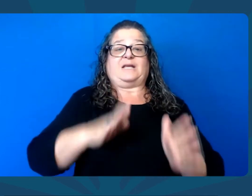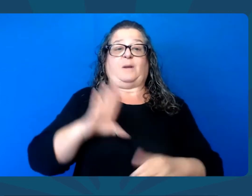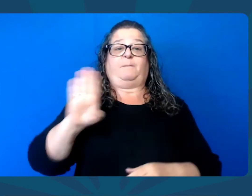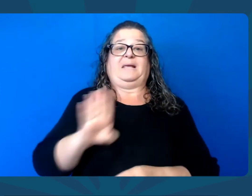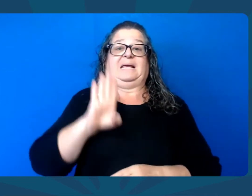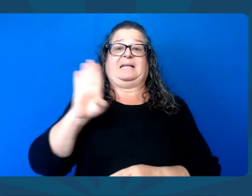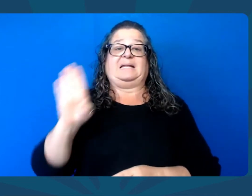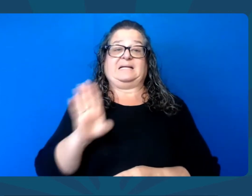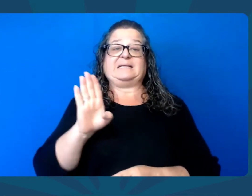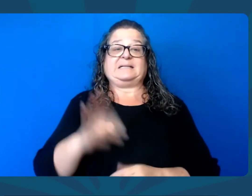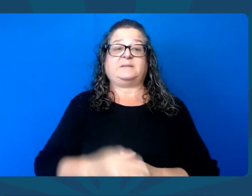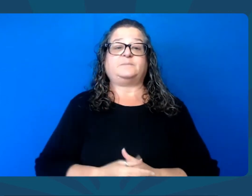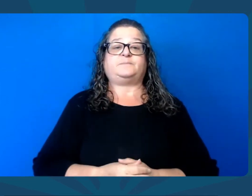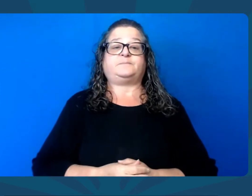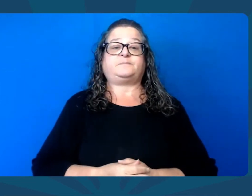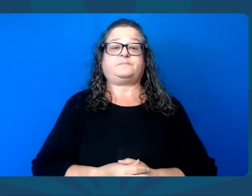taxpayers billions.